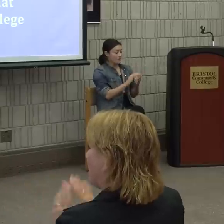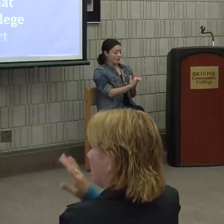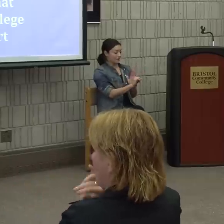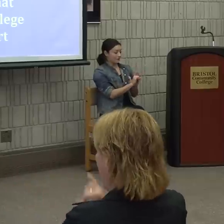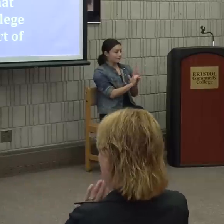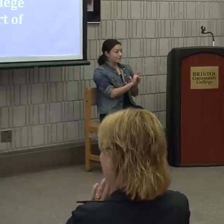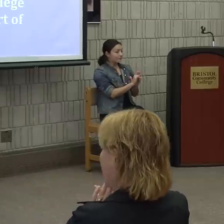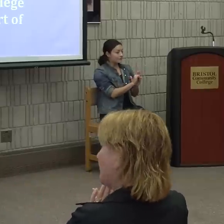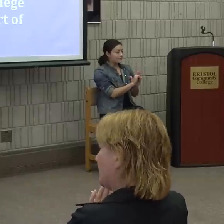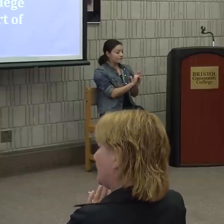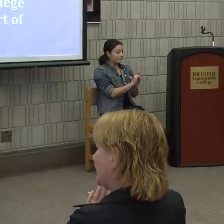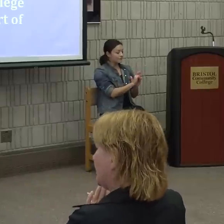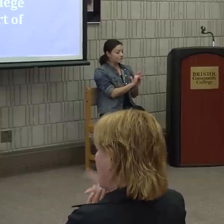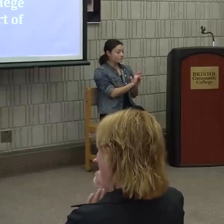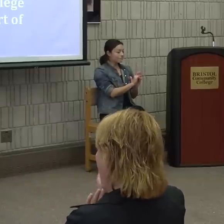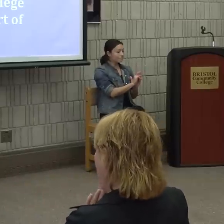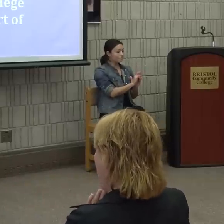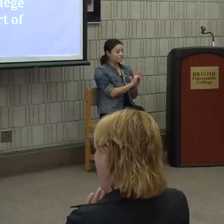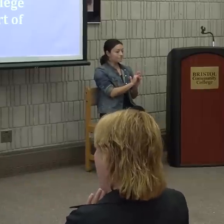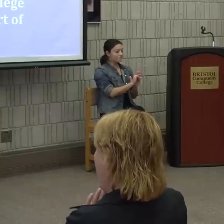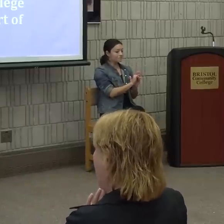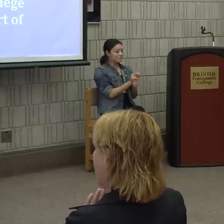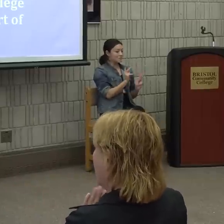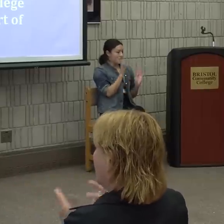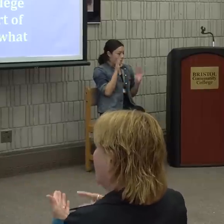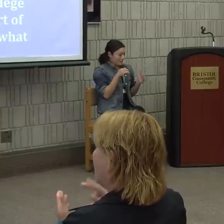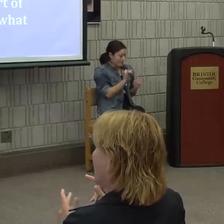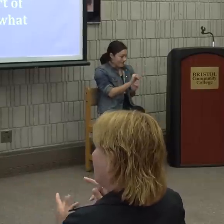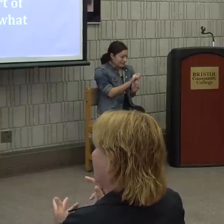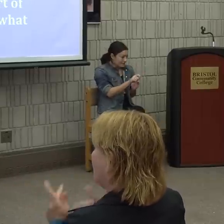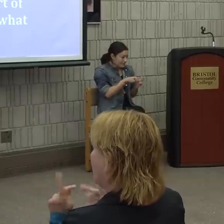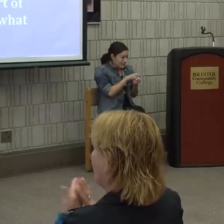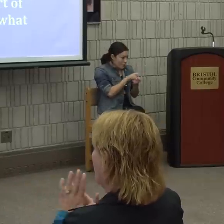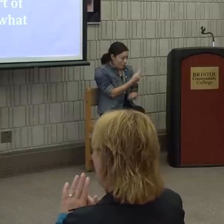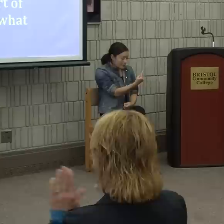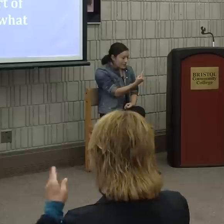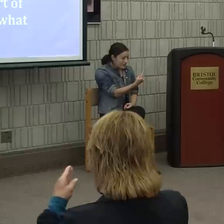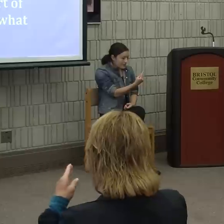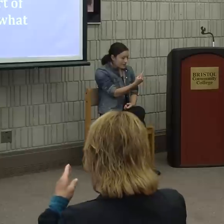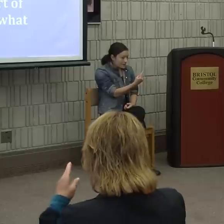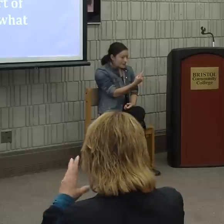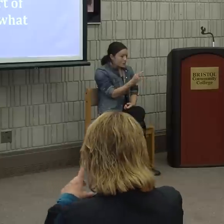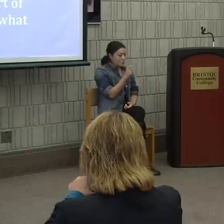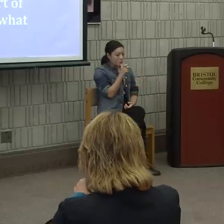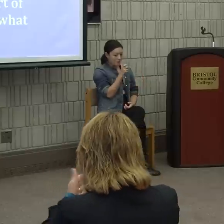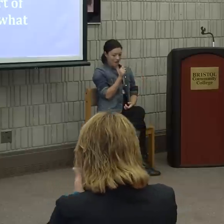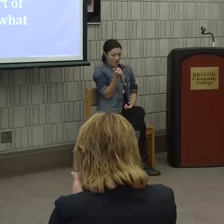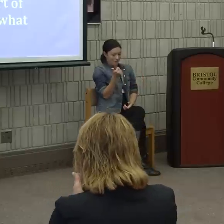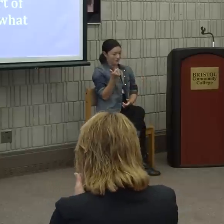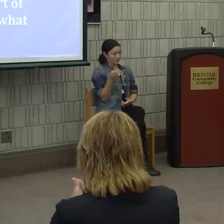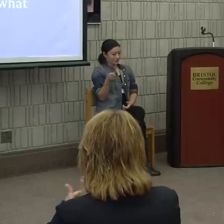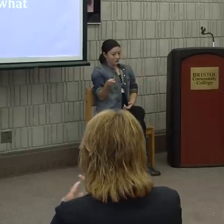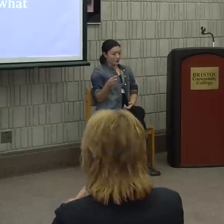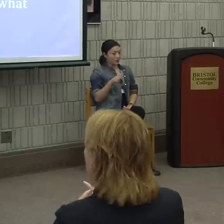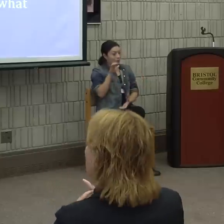becomes what people focus on. So, who else are you? Are you married? Are you